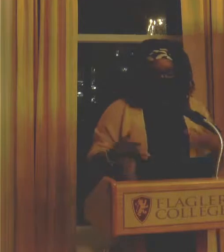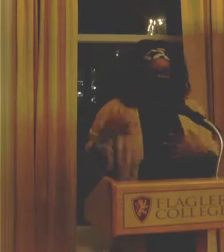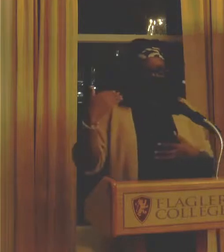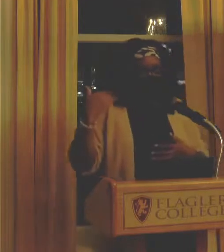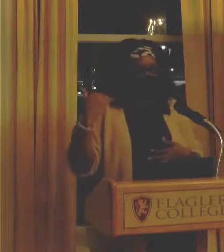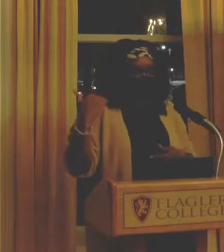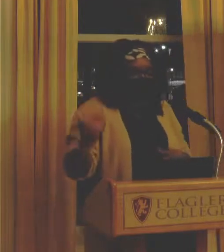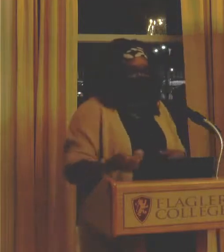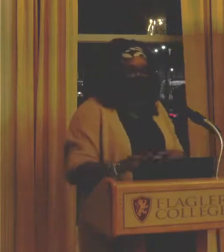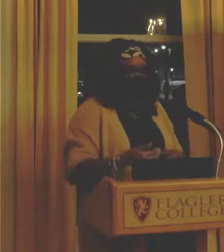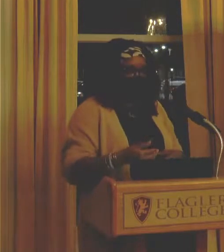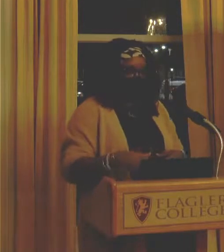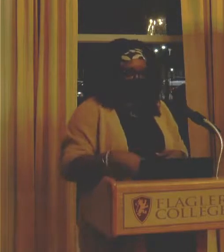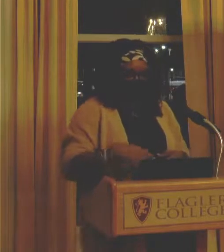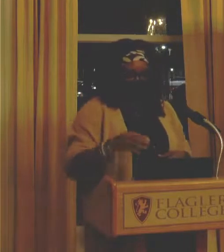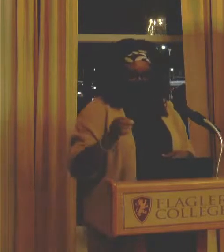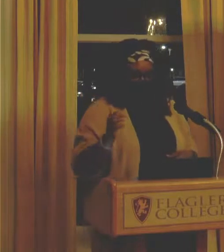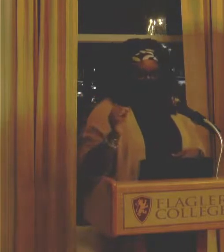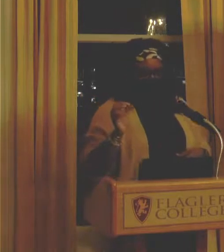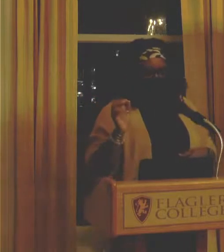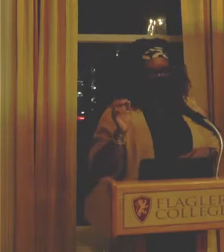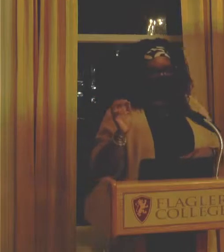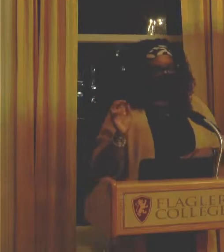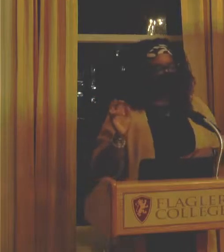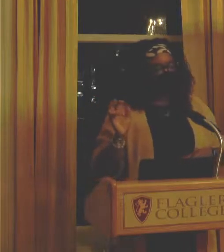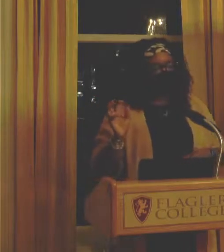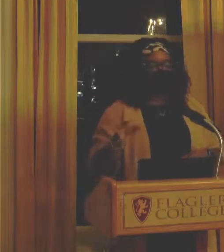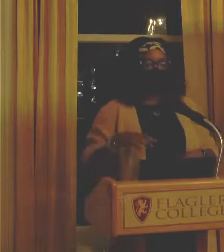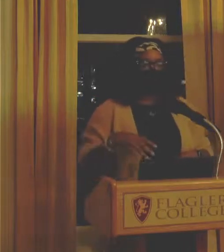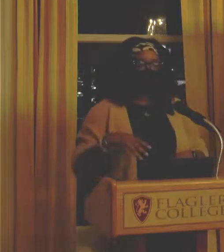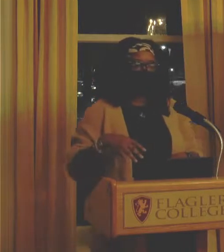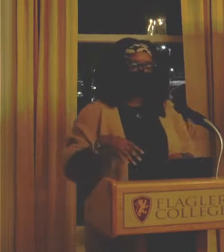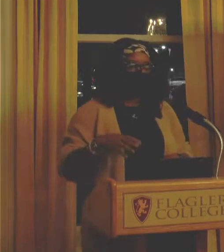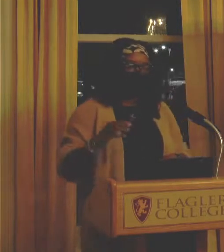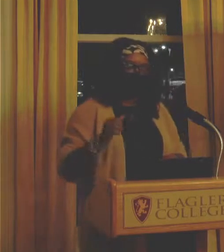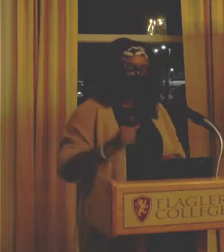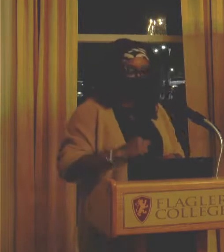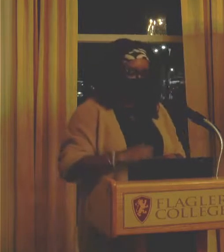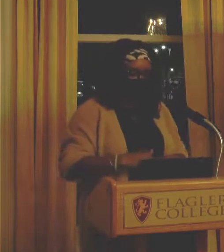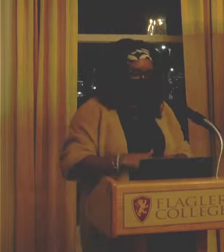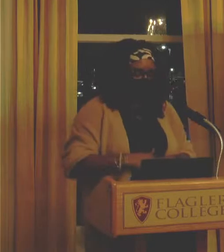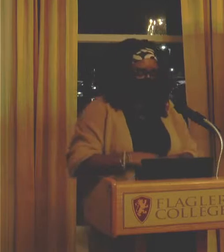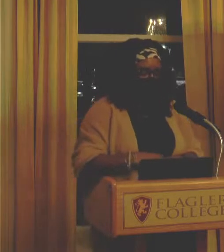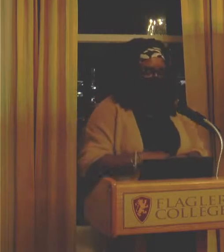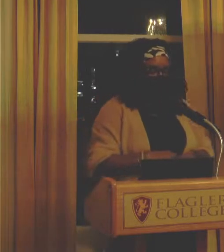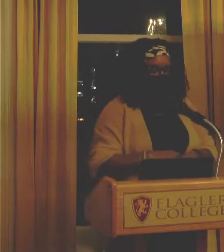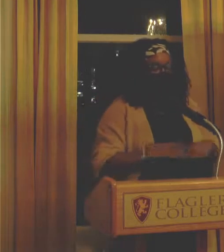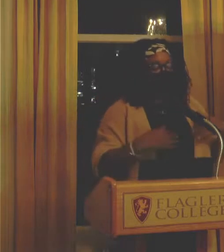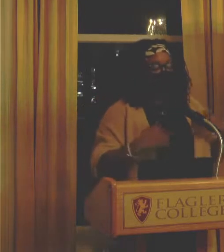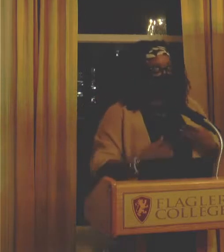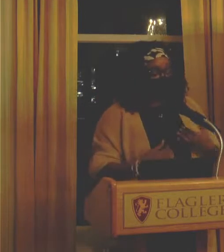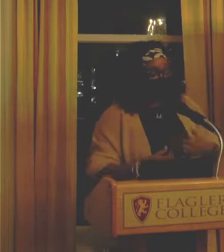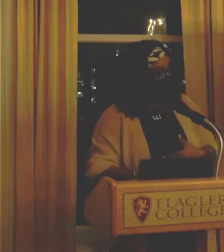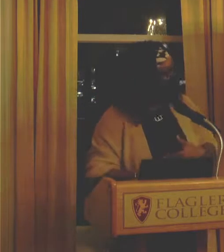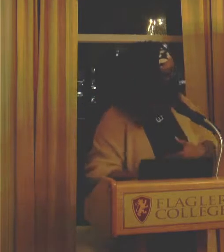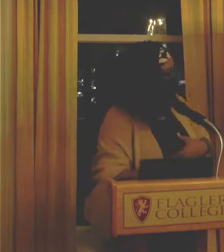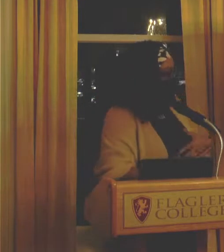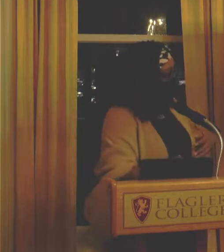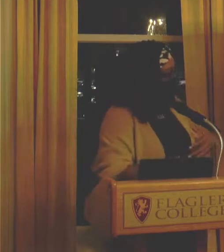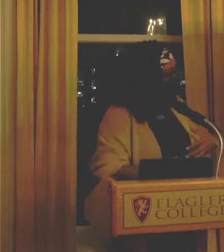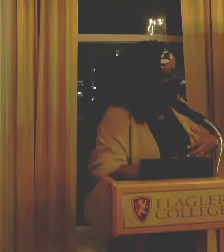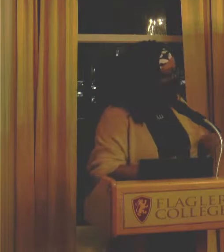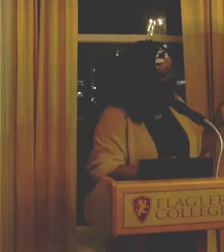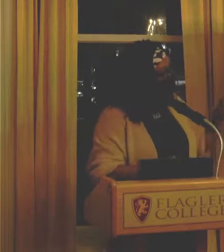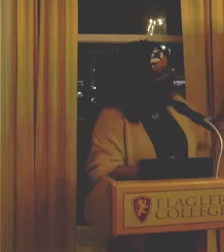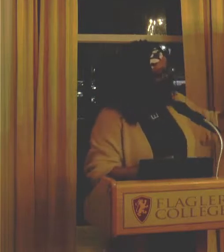currently the Director of Education and the Visual Art Instructor at Jacksonville Arts and Music School. Somebody painted me